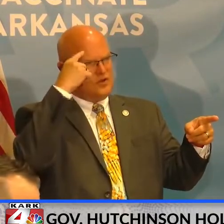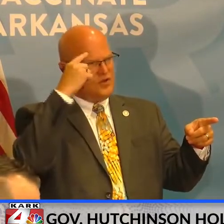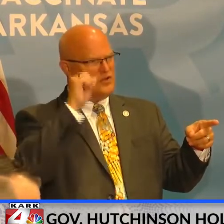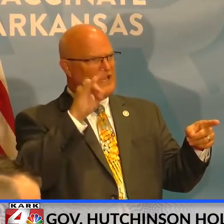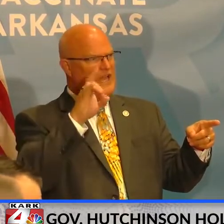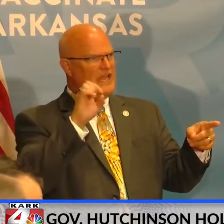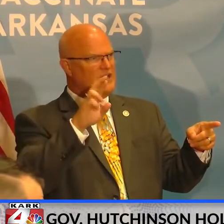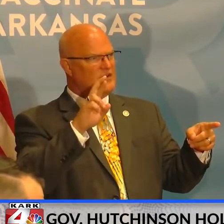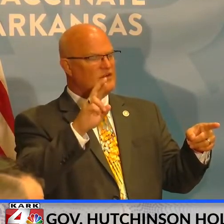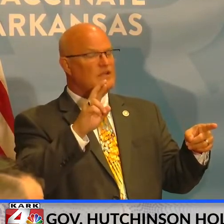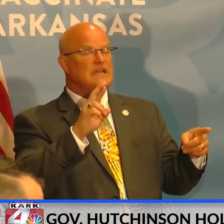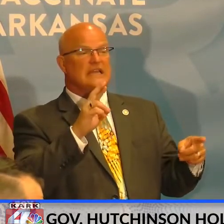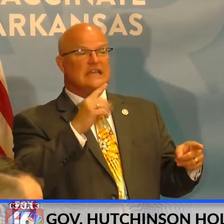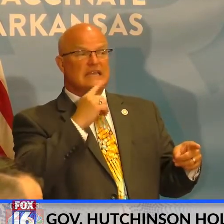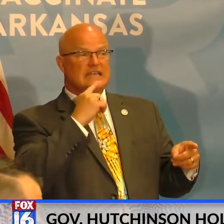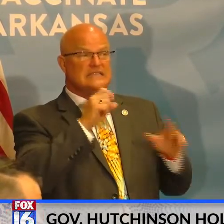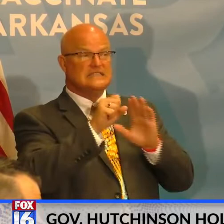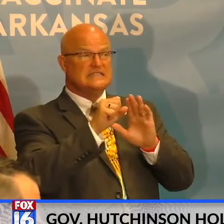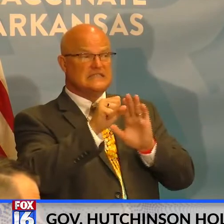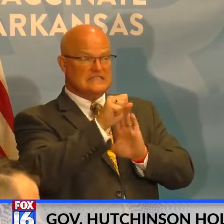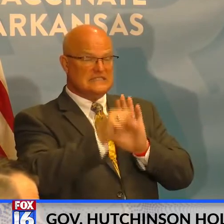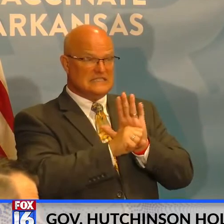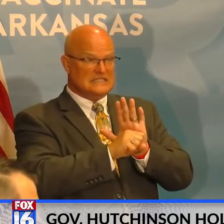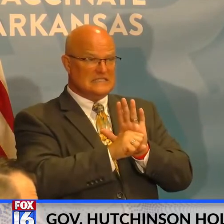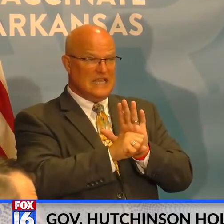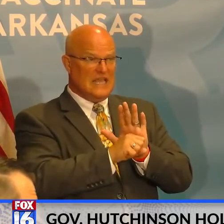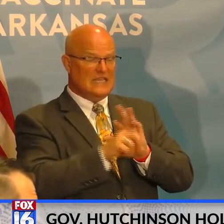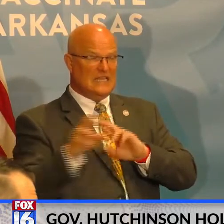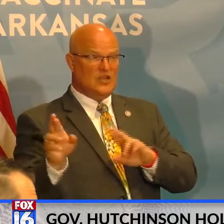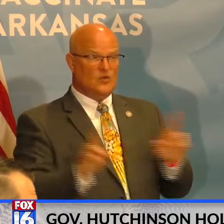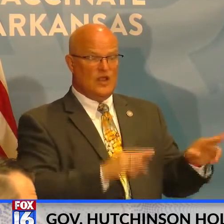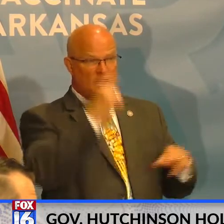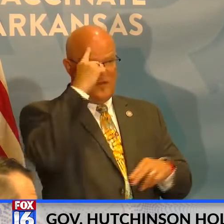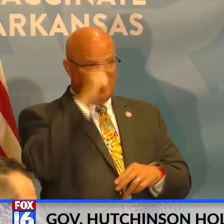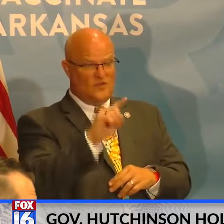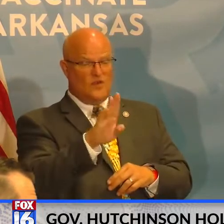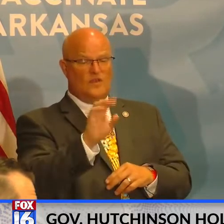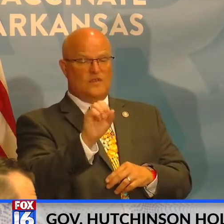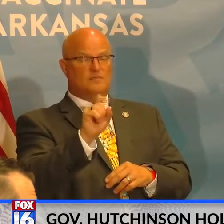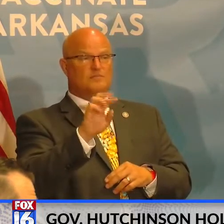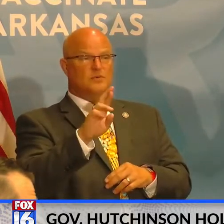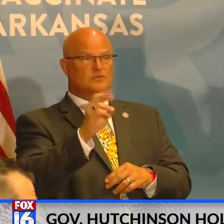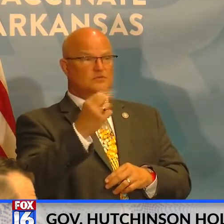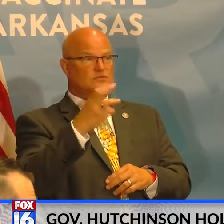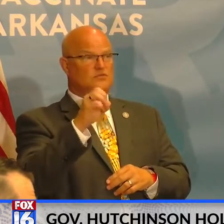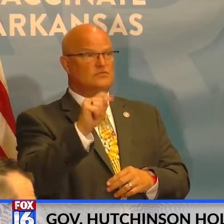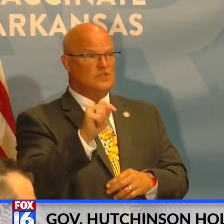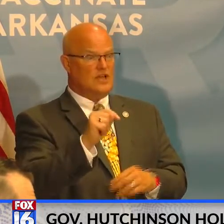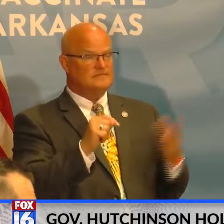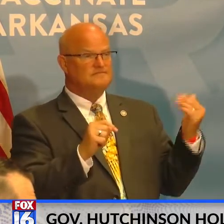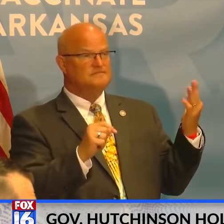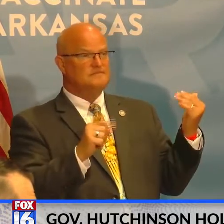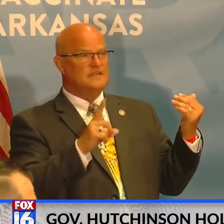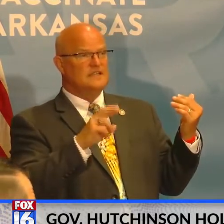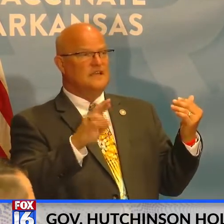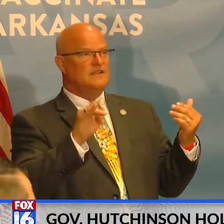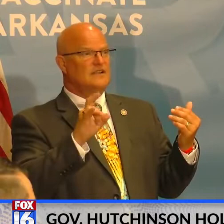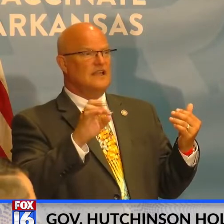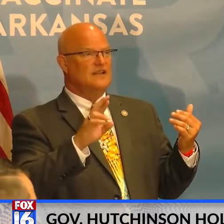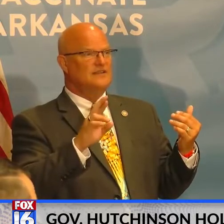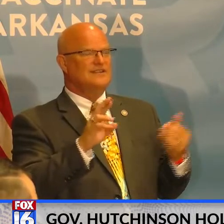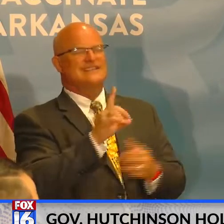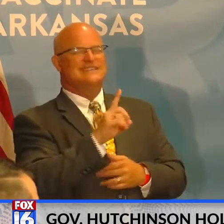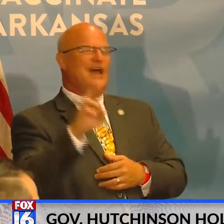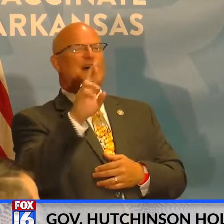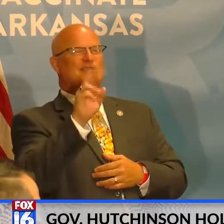putting in a large order of vaccines in prepare and preparation for the booster shots? Go on, Dr. Adair. I think Dr.